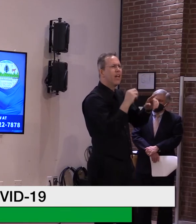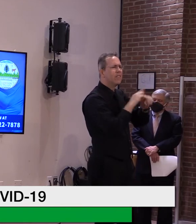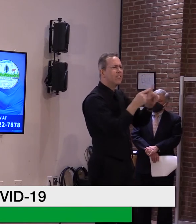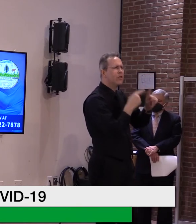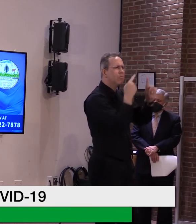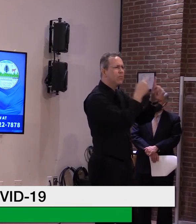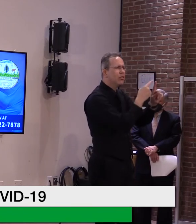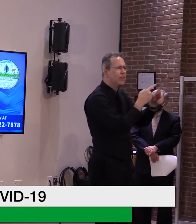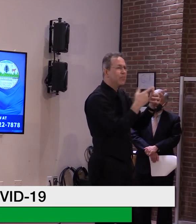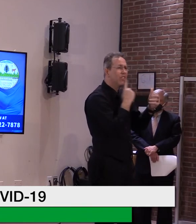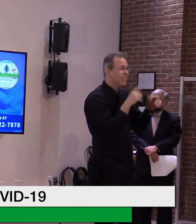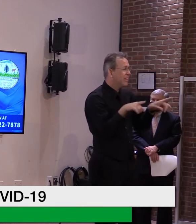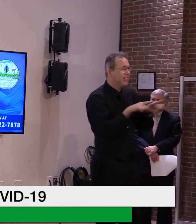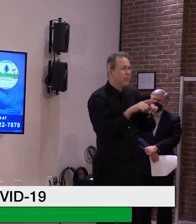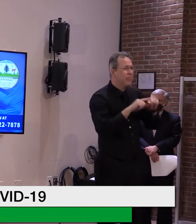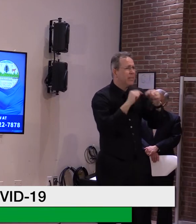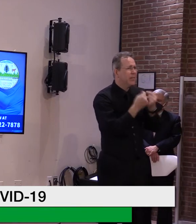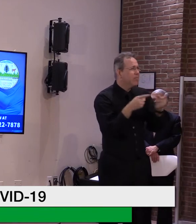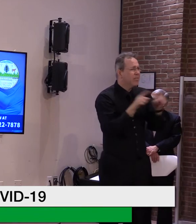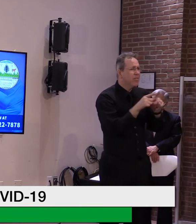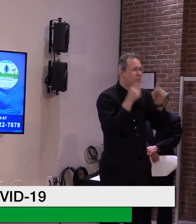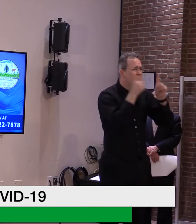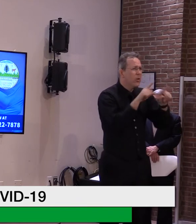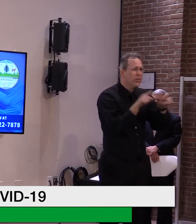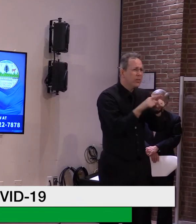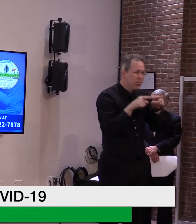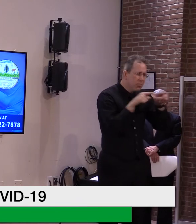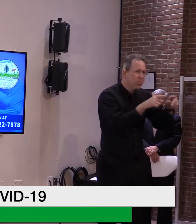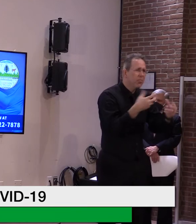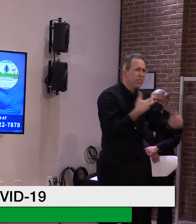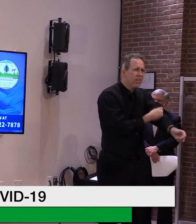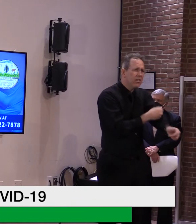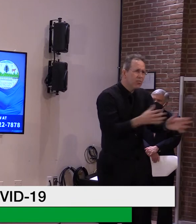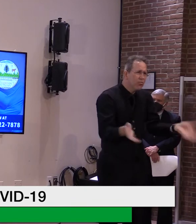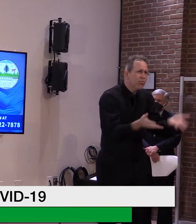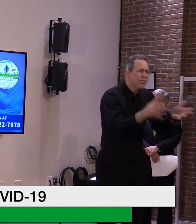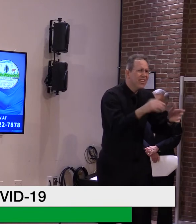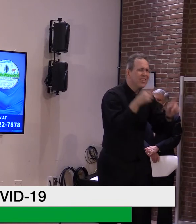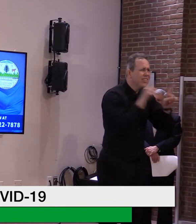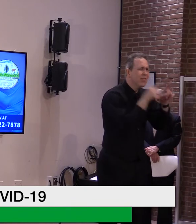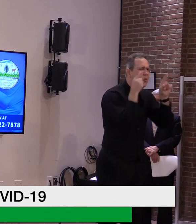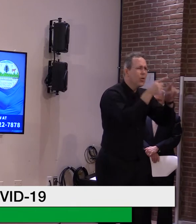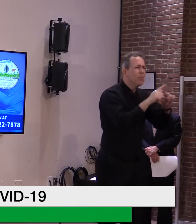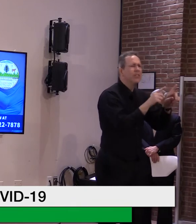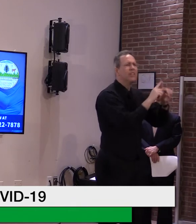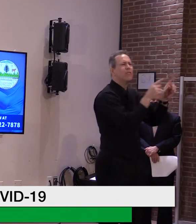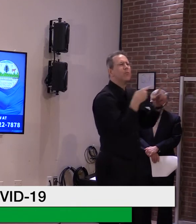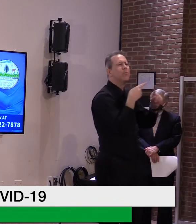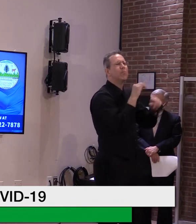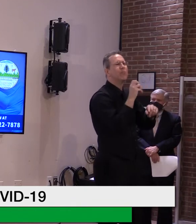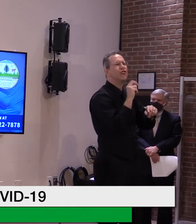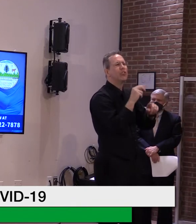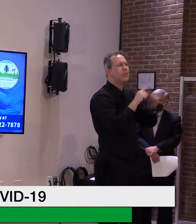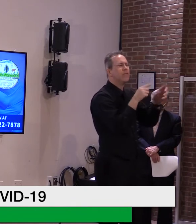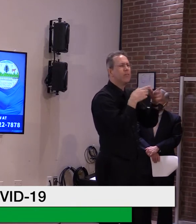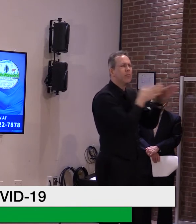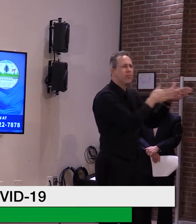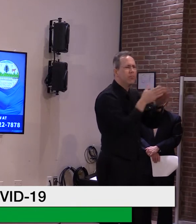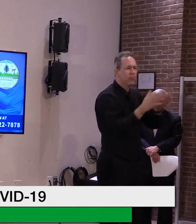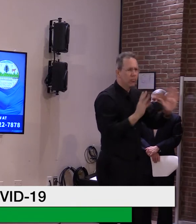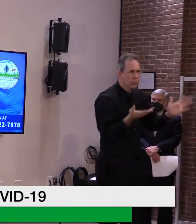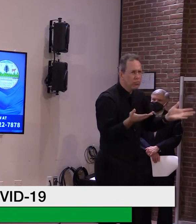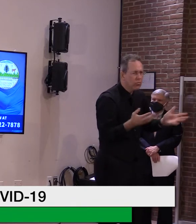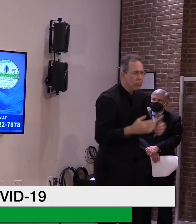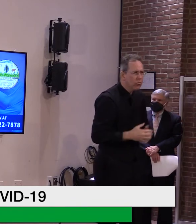is to vaccinate, uh, veterans. Uh, when they have something of this, uh, scale, when they have something where they're, uh,